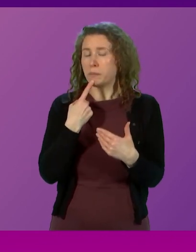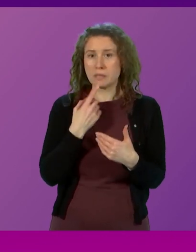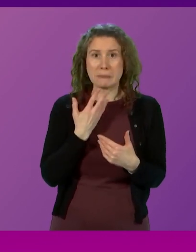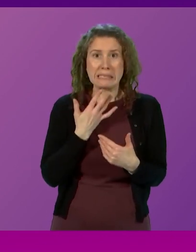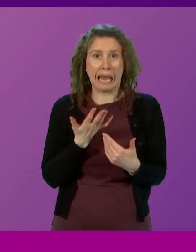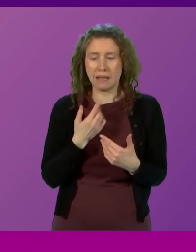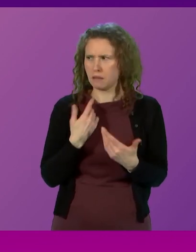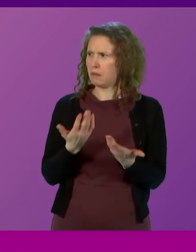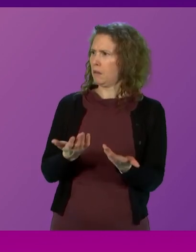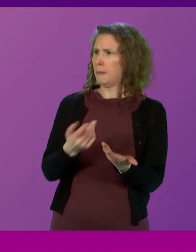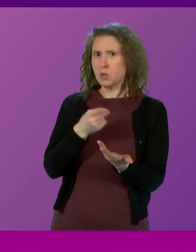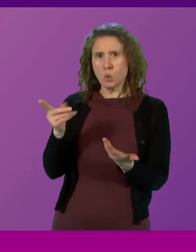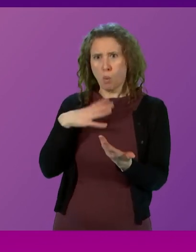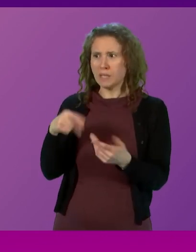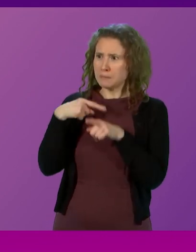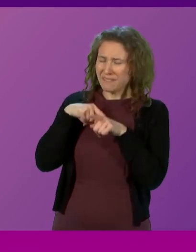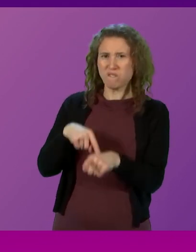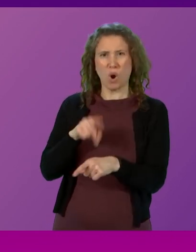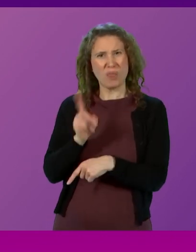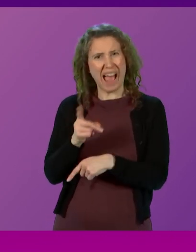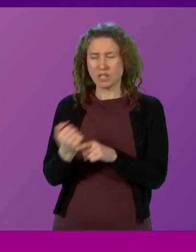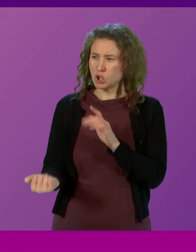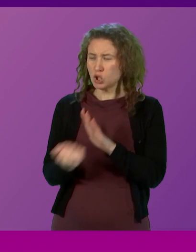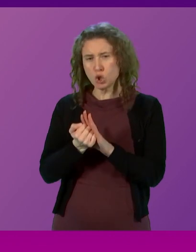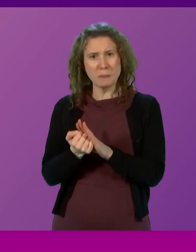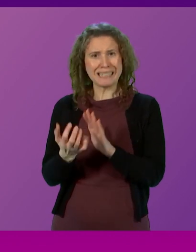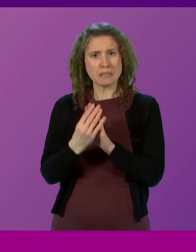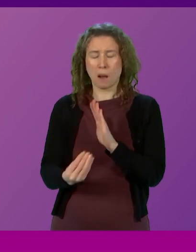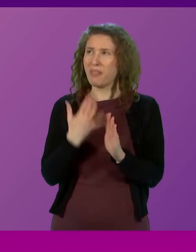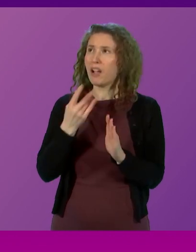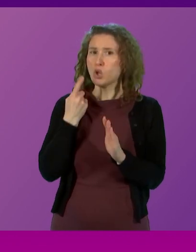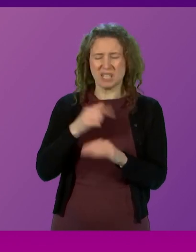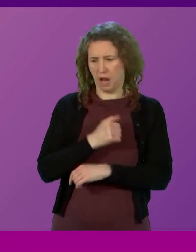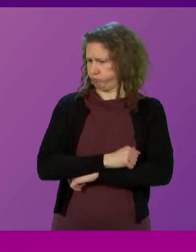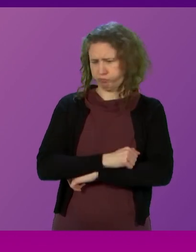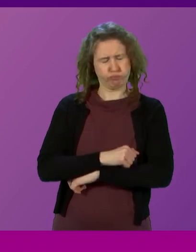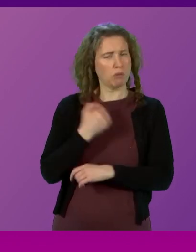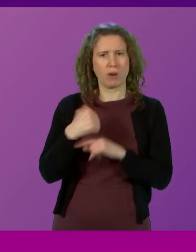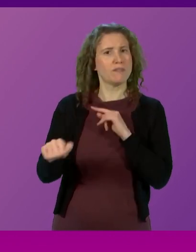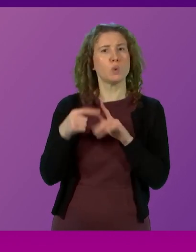that lot over there wanted me to follow their stupid and foolish example. Thank goodness I never did it.